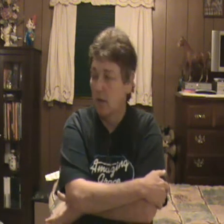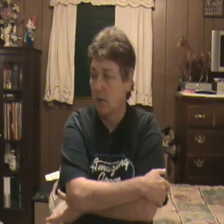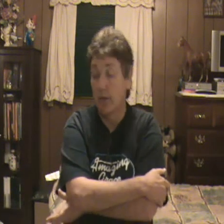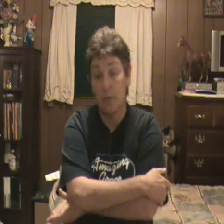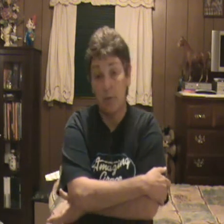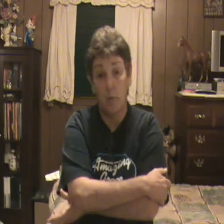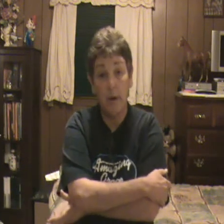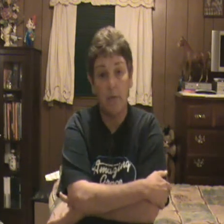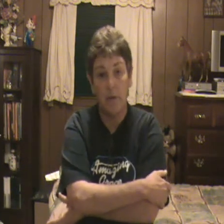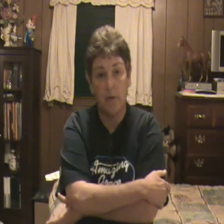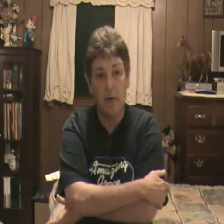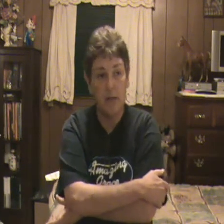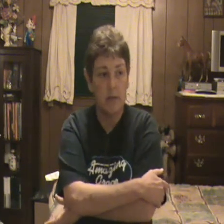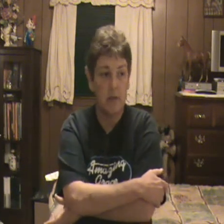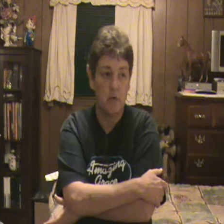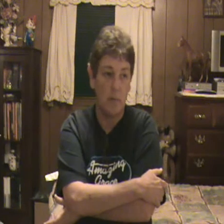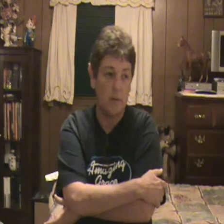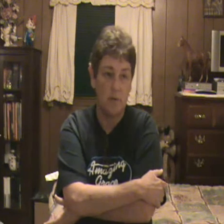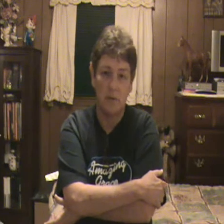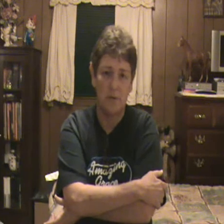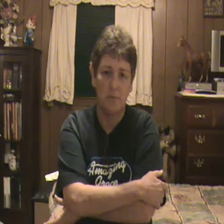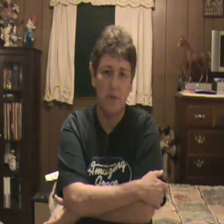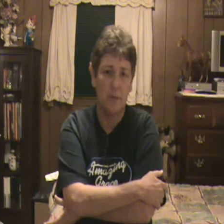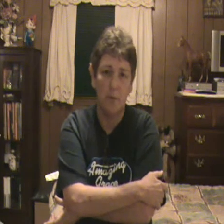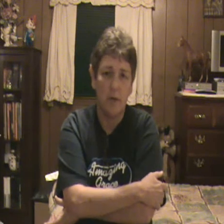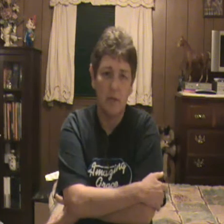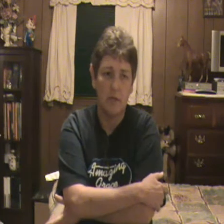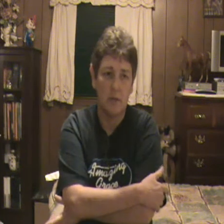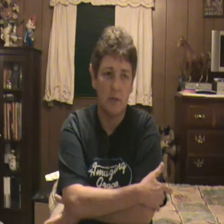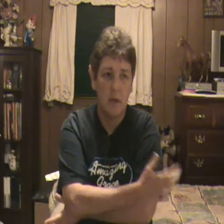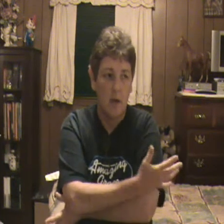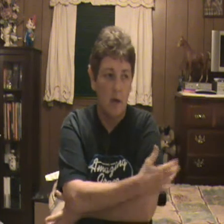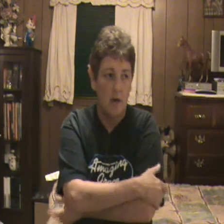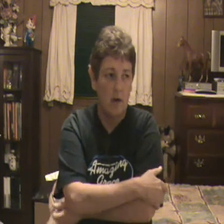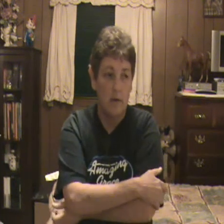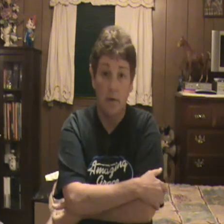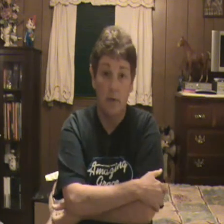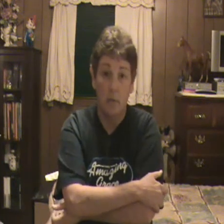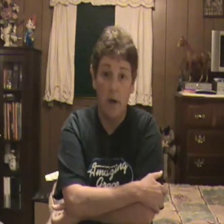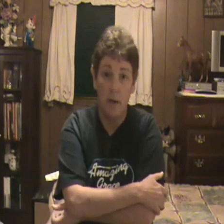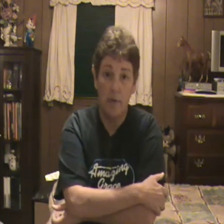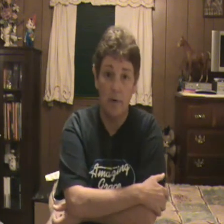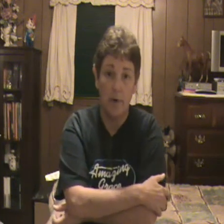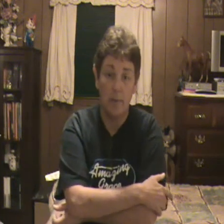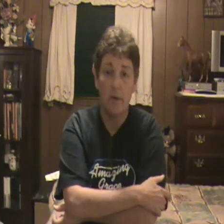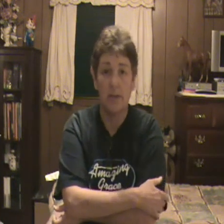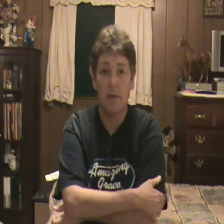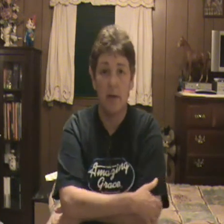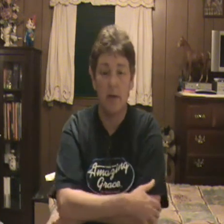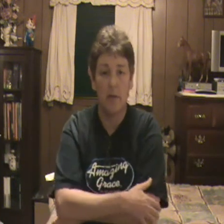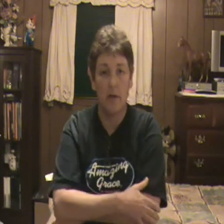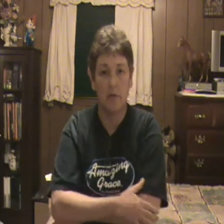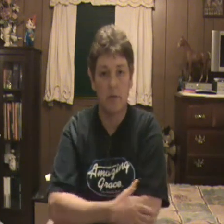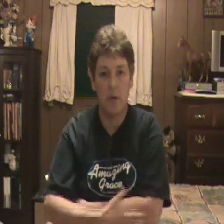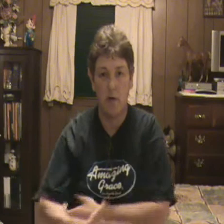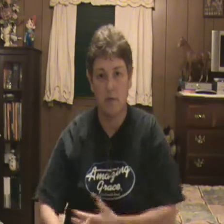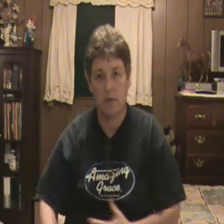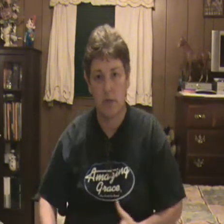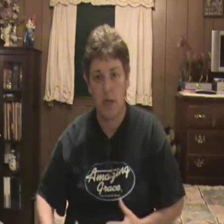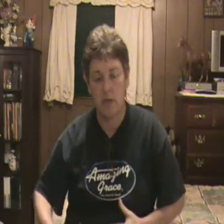So I end up just awake for two days and I drop into this just big depression. Just, you don't know why. mean, you're not depressed about anything. You're just all just kind